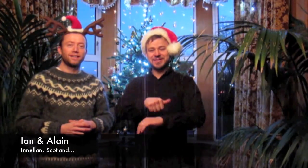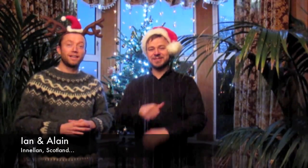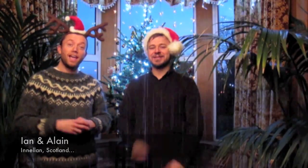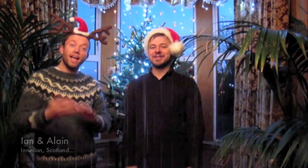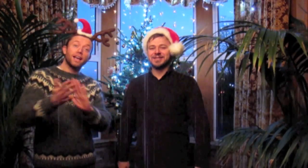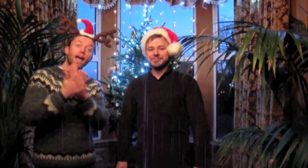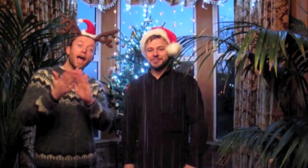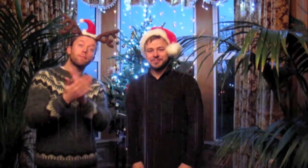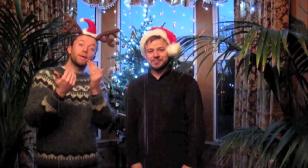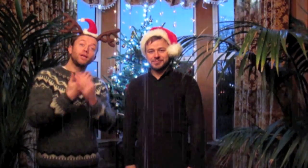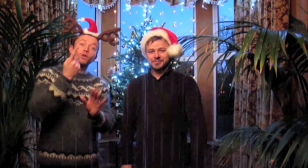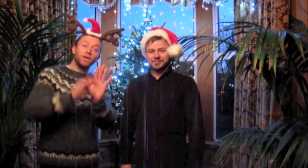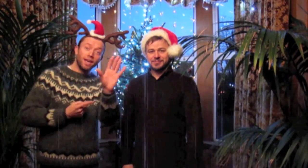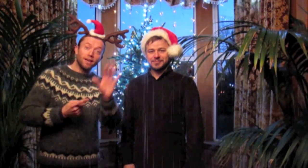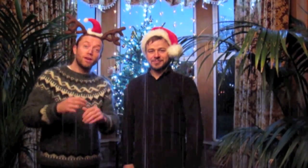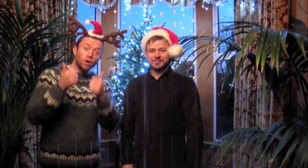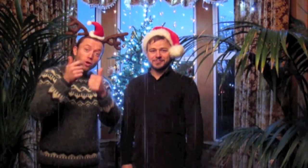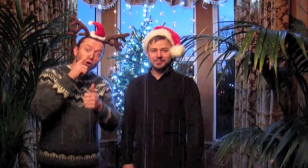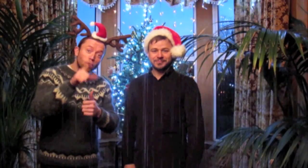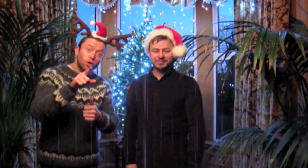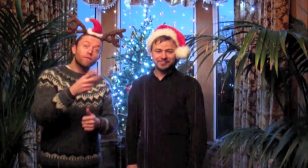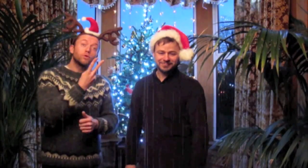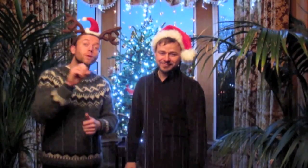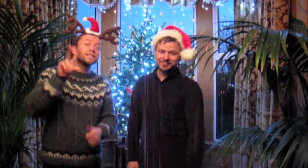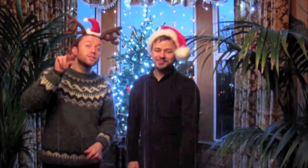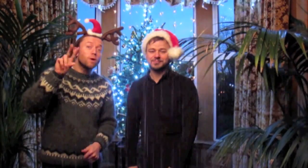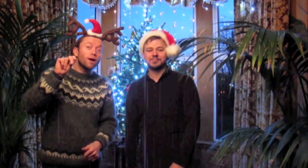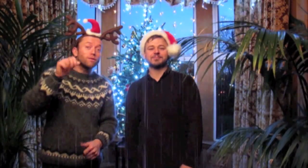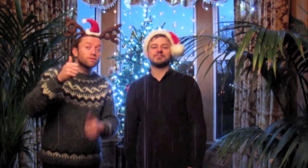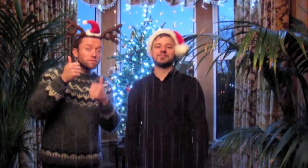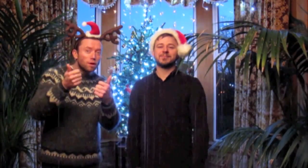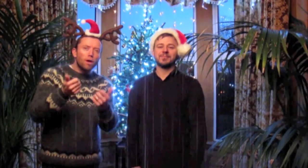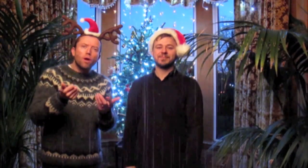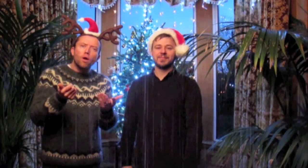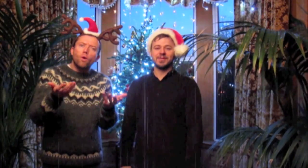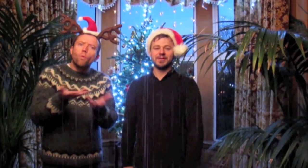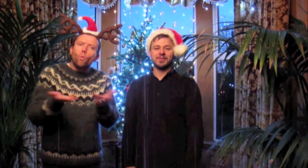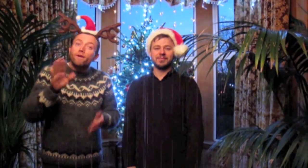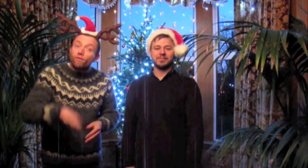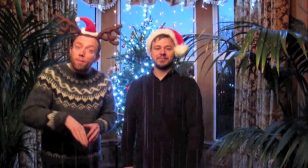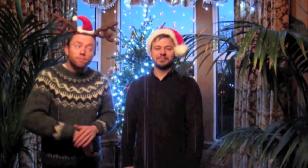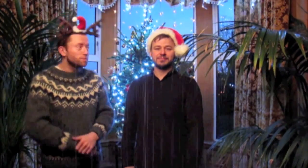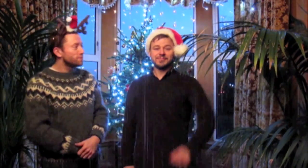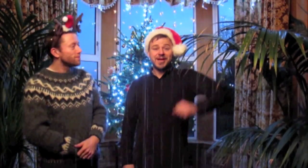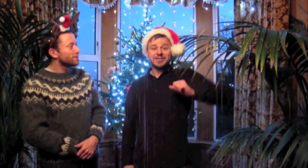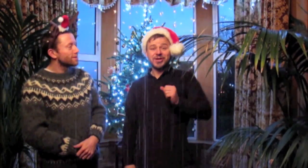and Happy New Year. Good luck for 2012. Where from? Scotland.